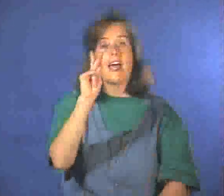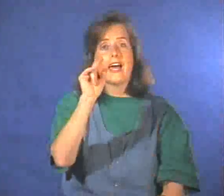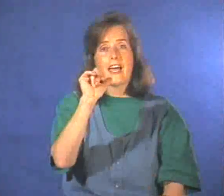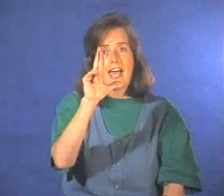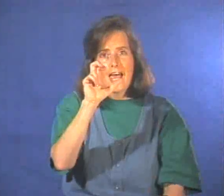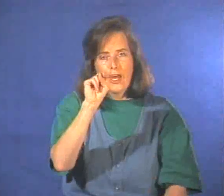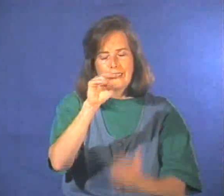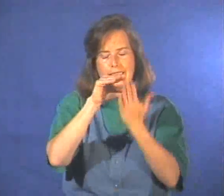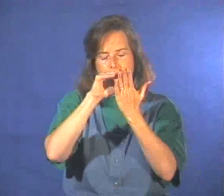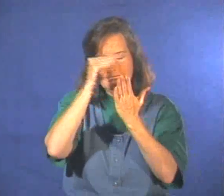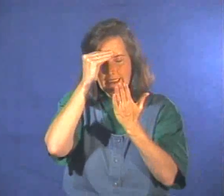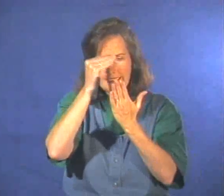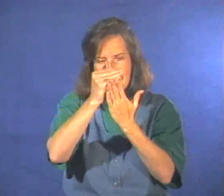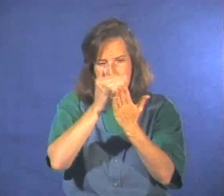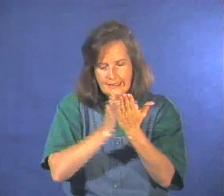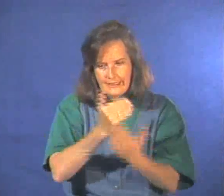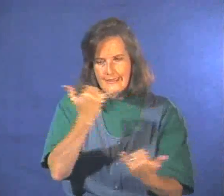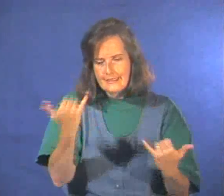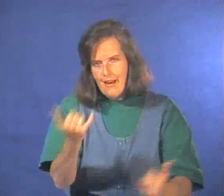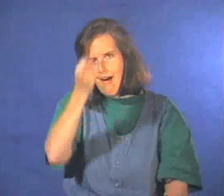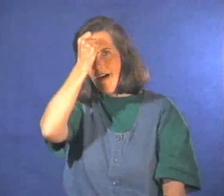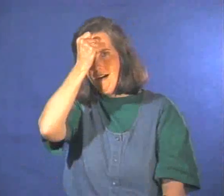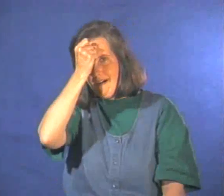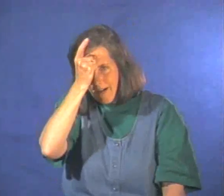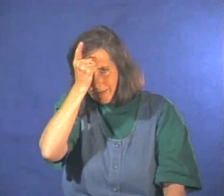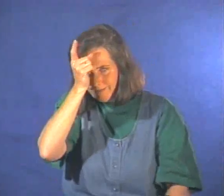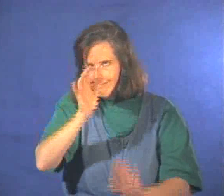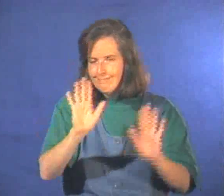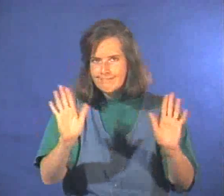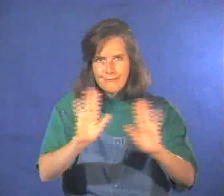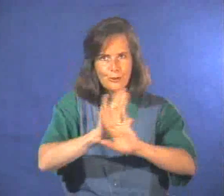Now, Karen knows not to go with strangers.